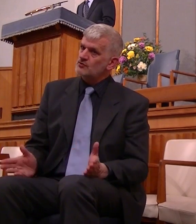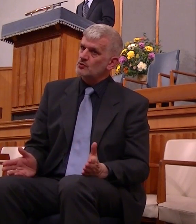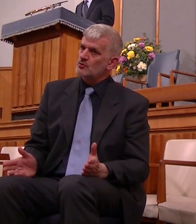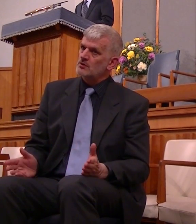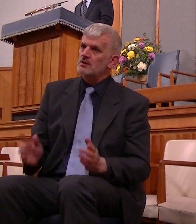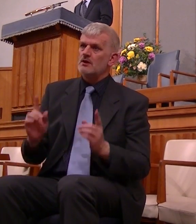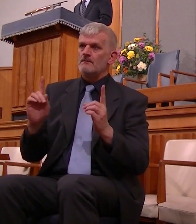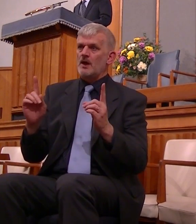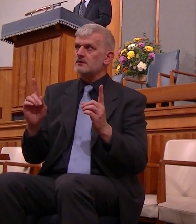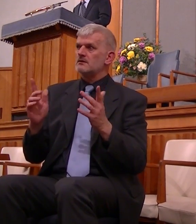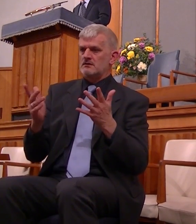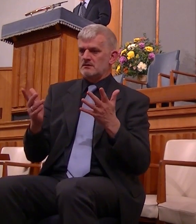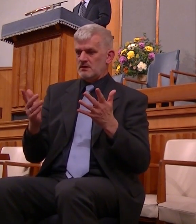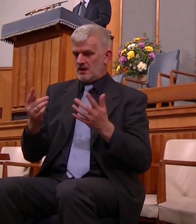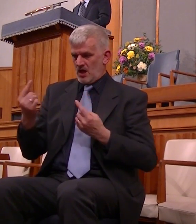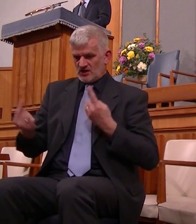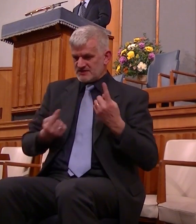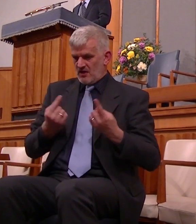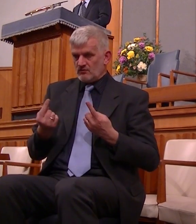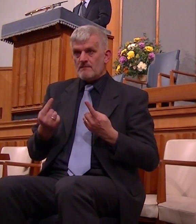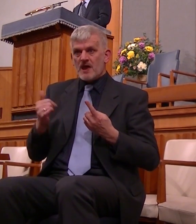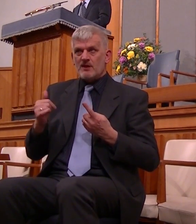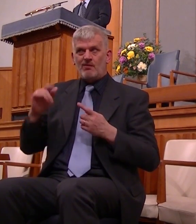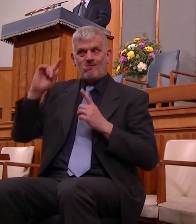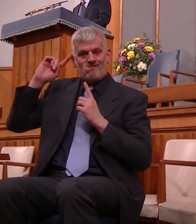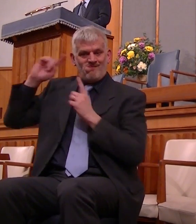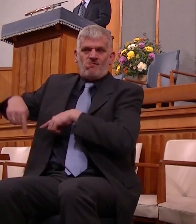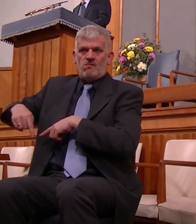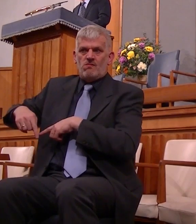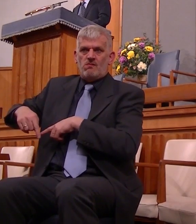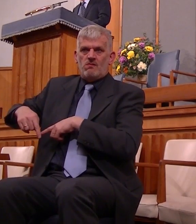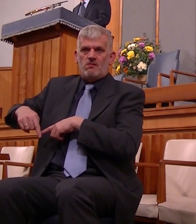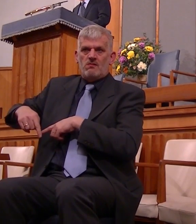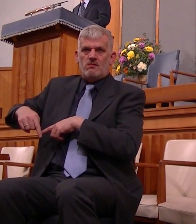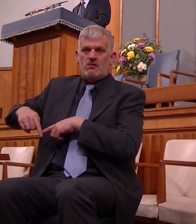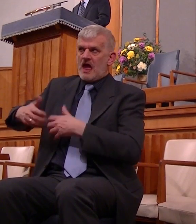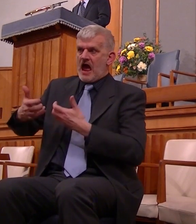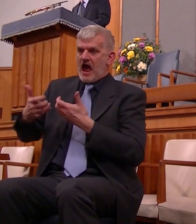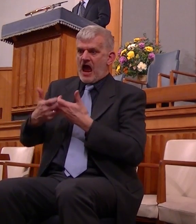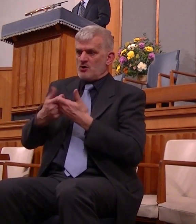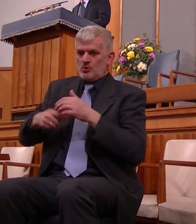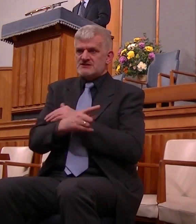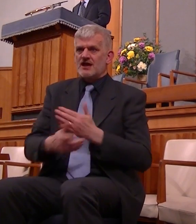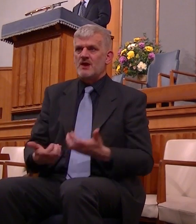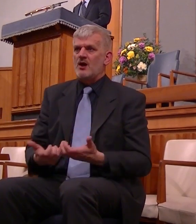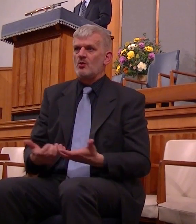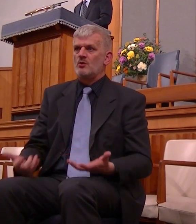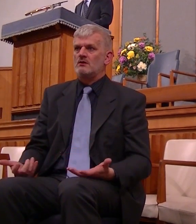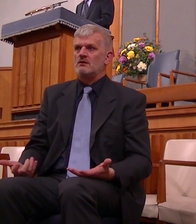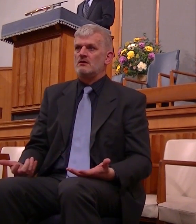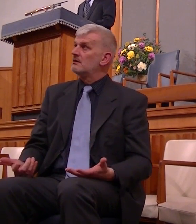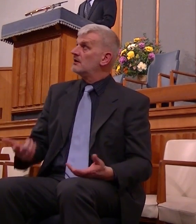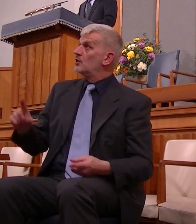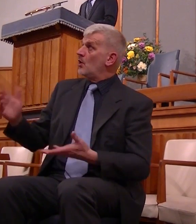how shall we escape if we neglect so great salvation which